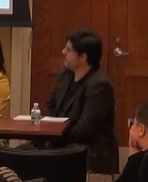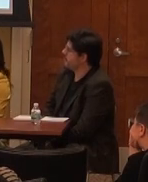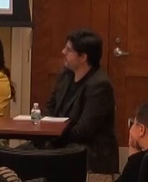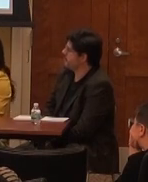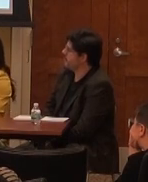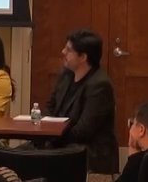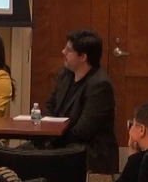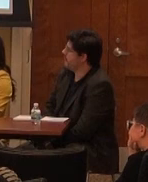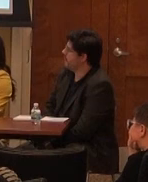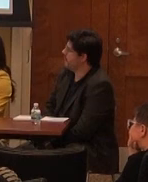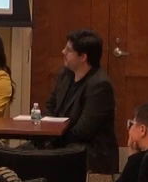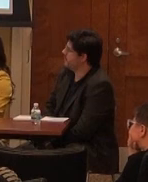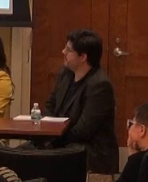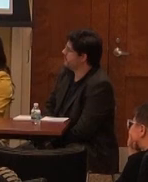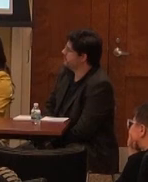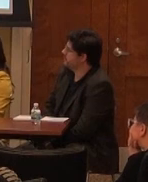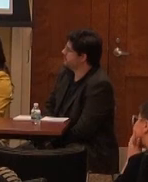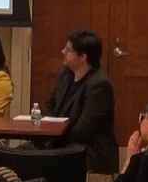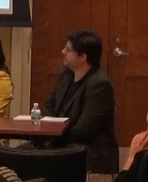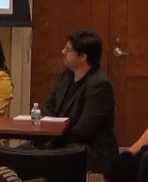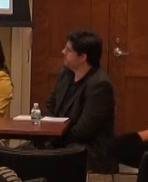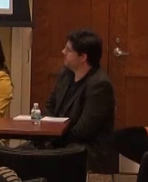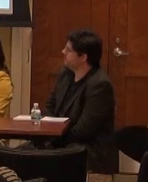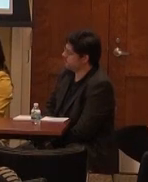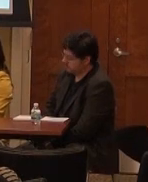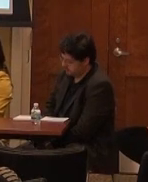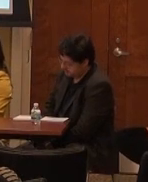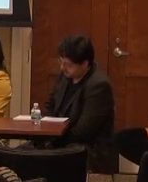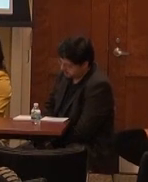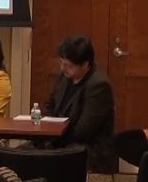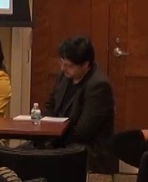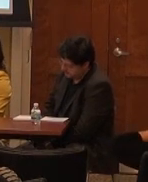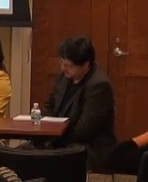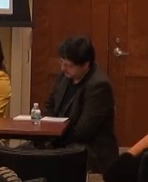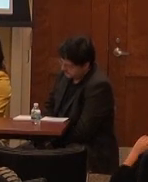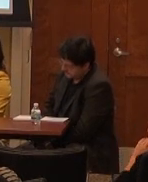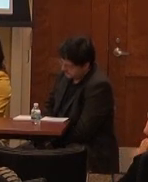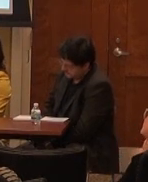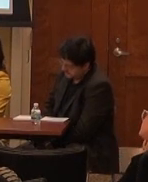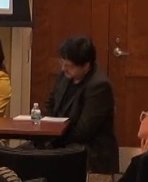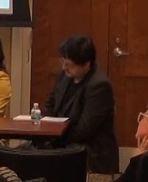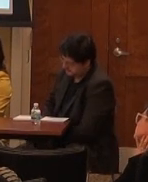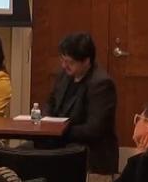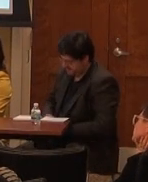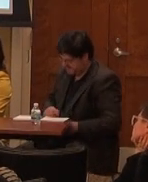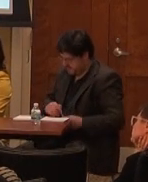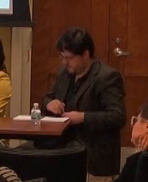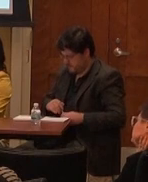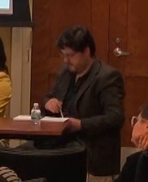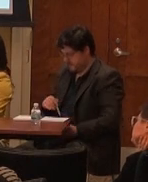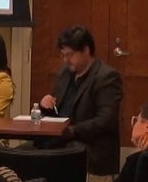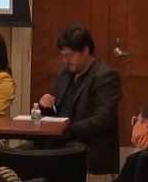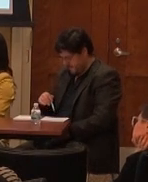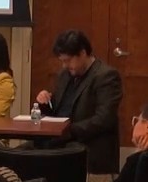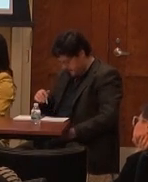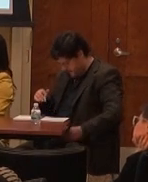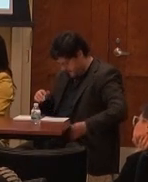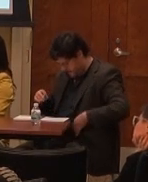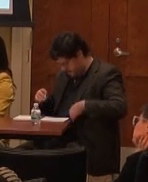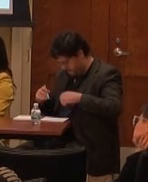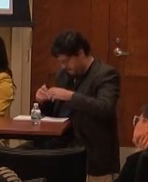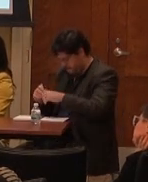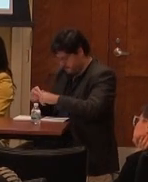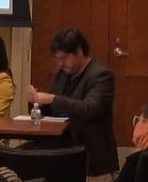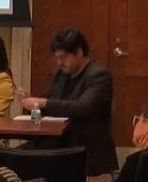until we have a clear picture of final future goals. Rather, we have to act now in intelligent ways and through inquiry